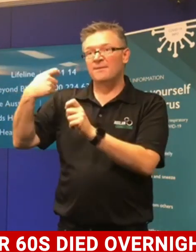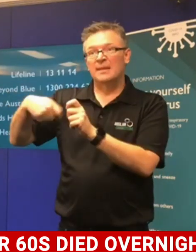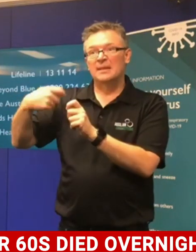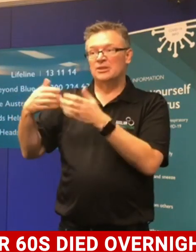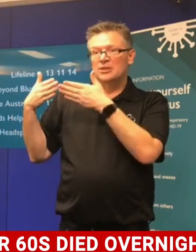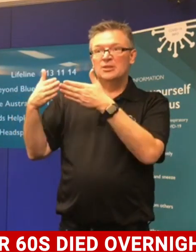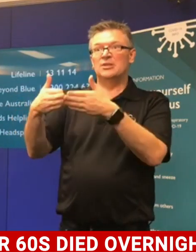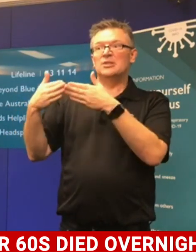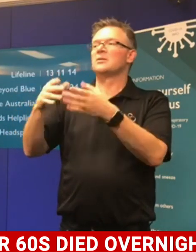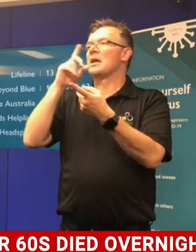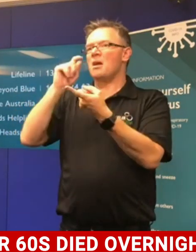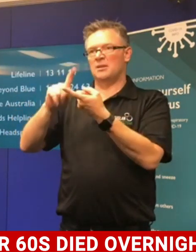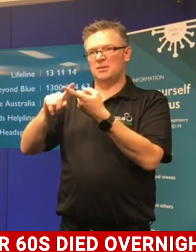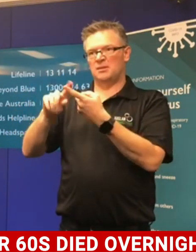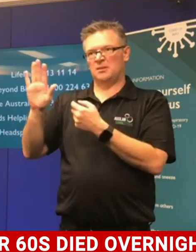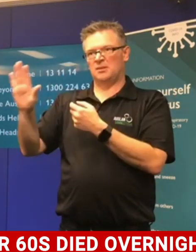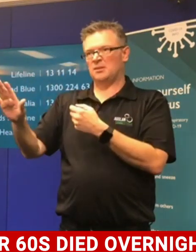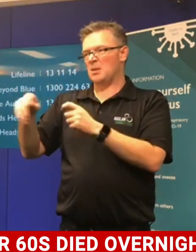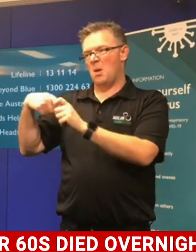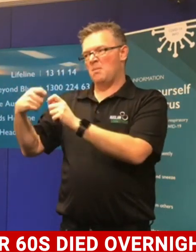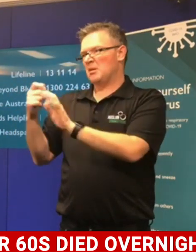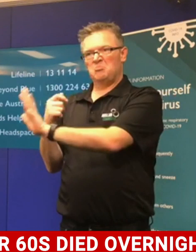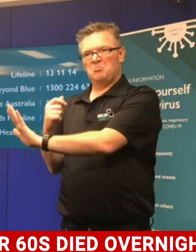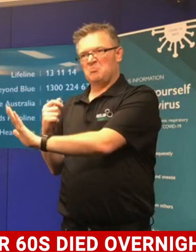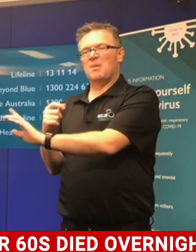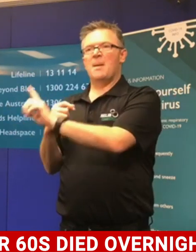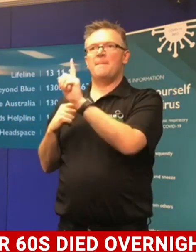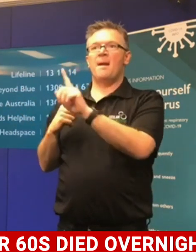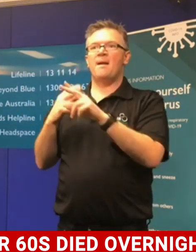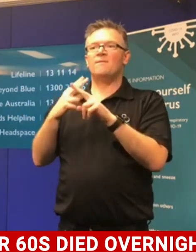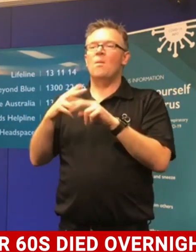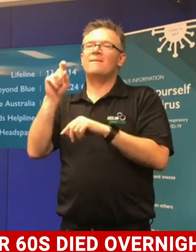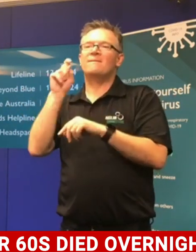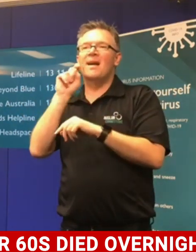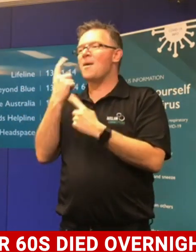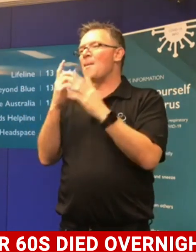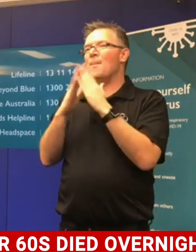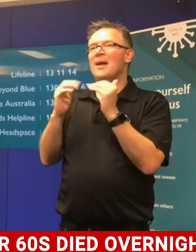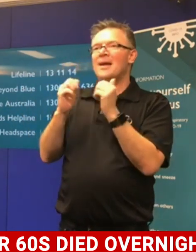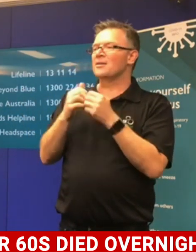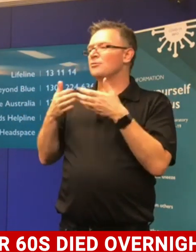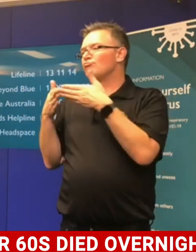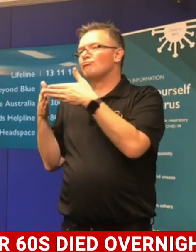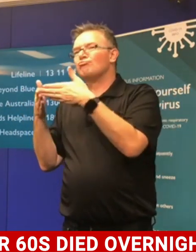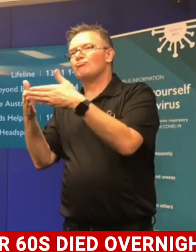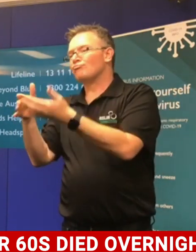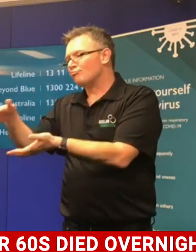close commercial fishing but recreational scalloping will not take place this year.